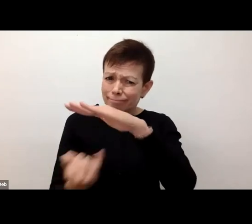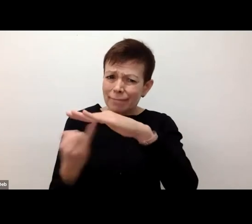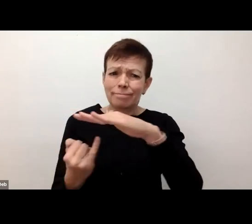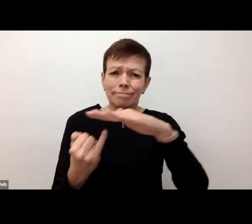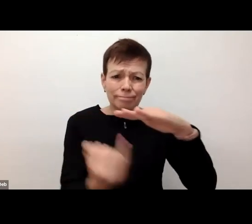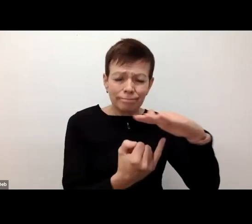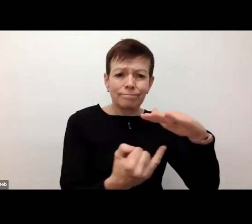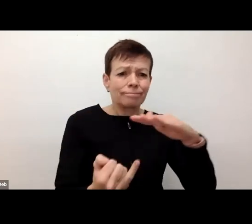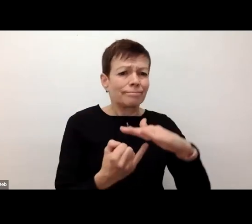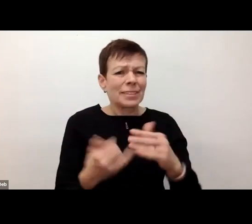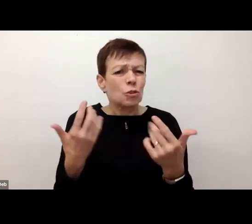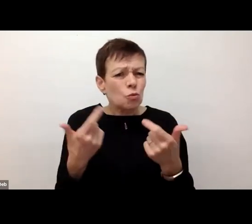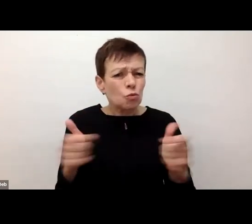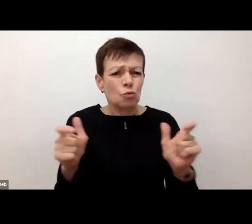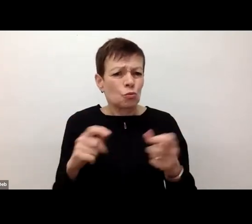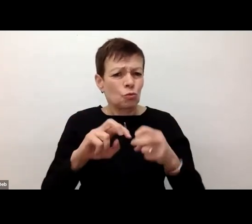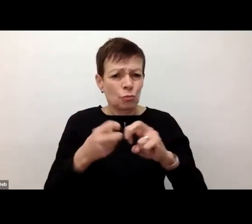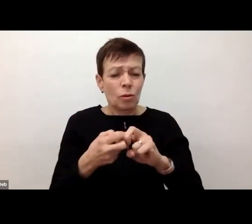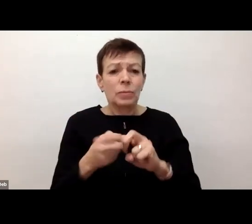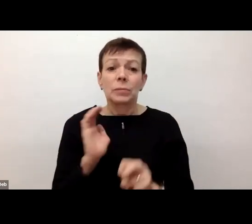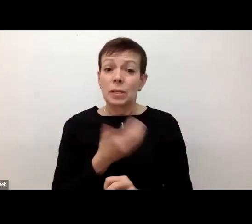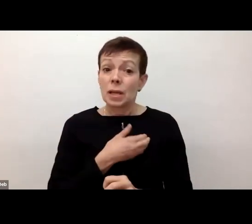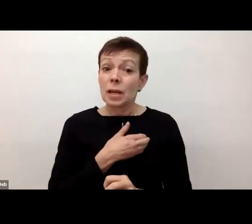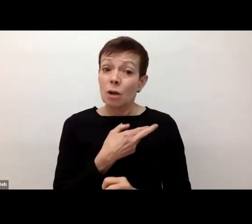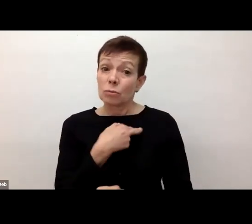intervention and attention by the faith communities.